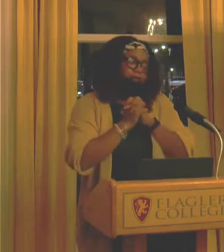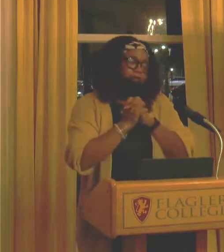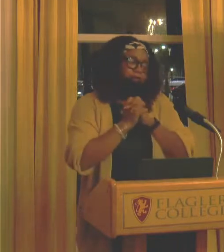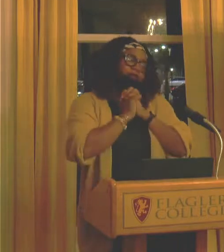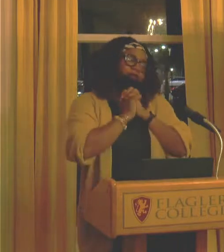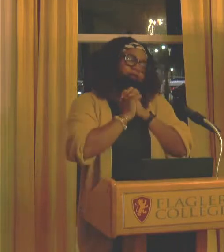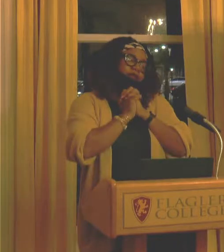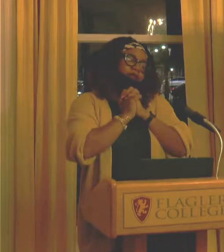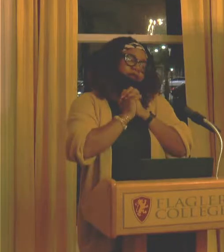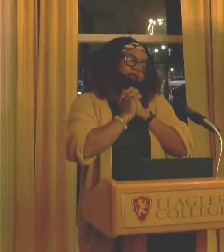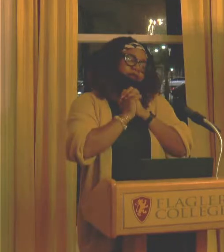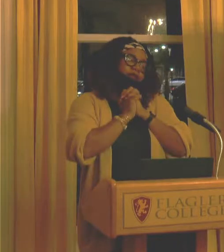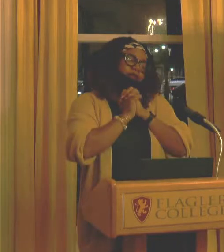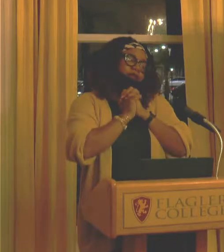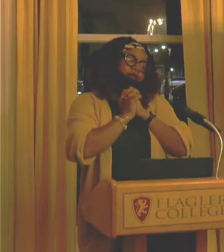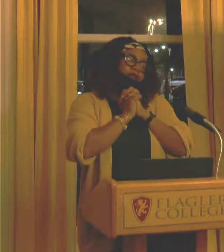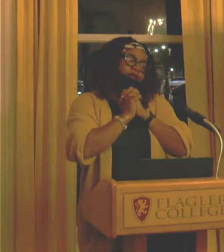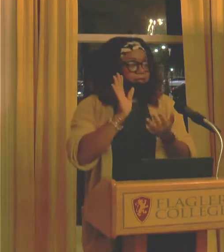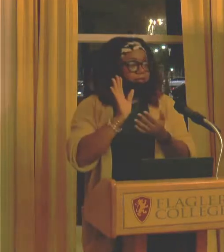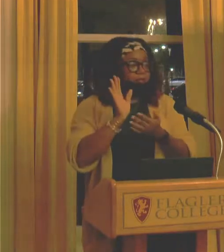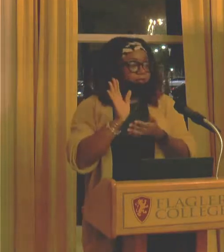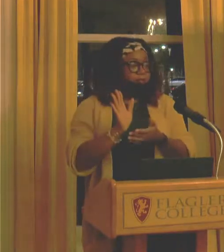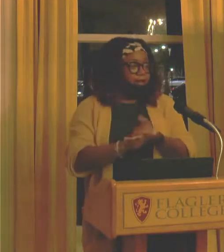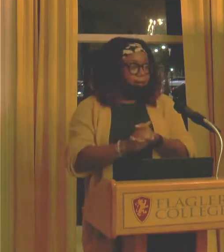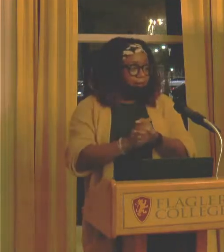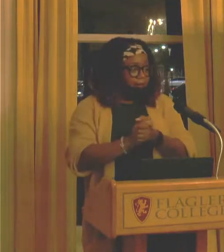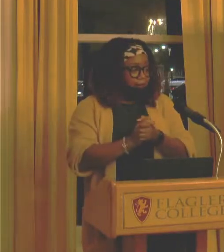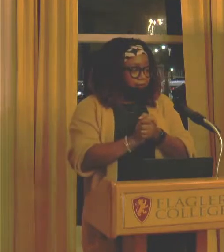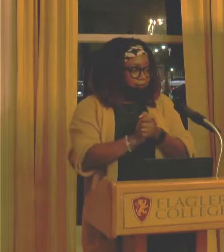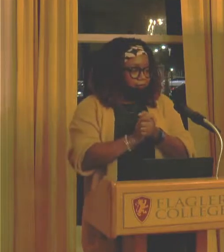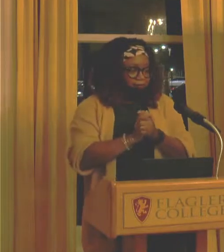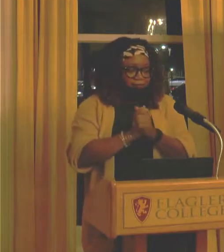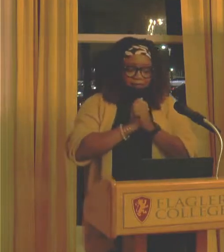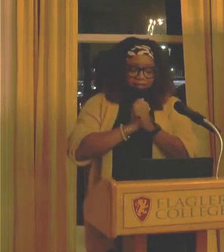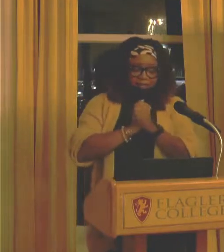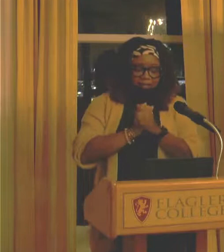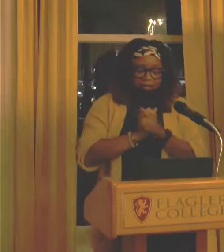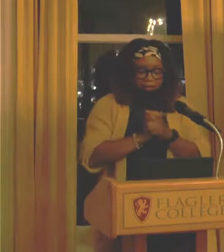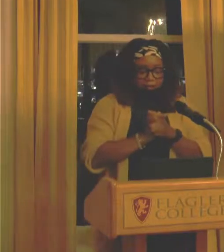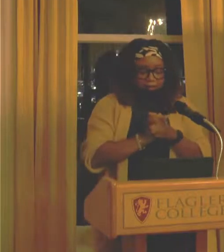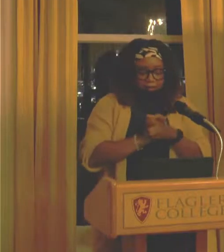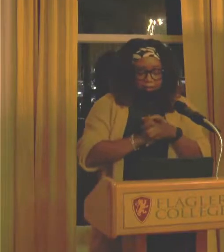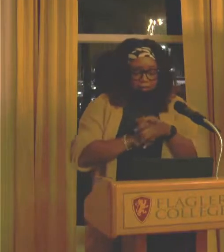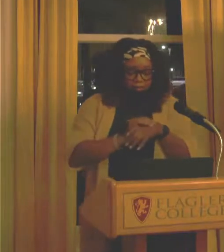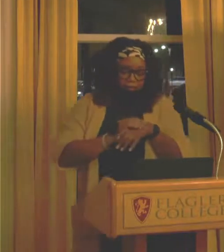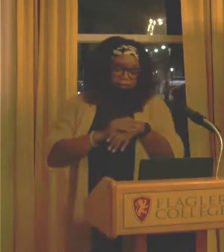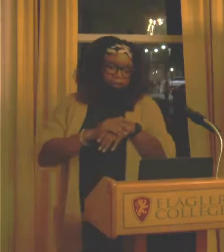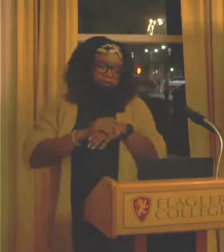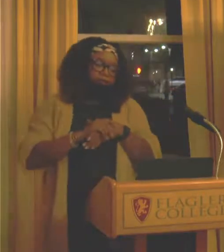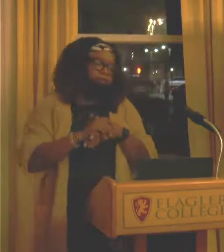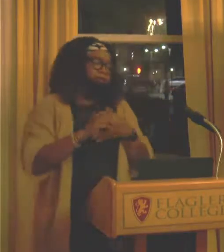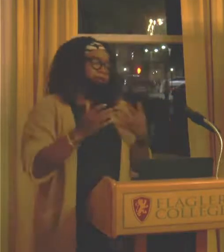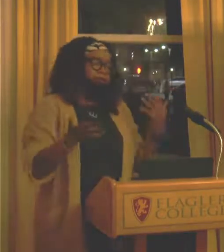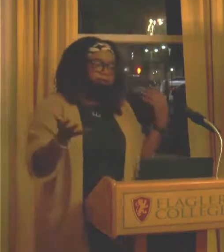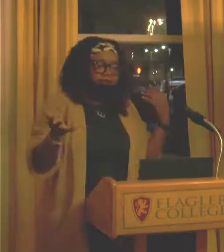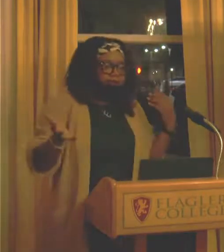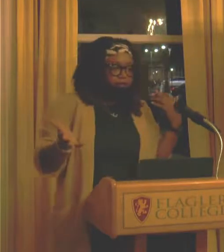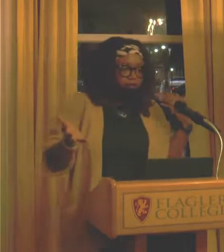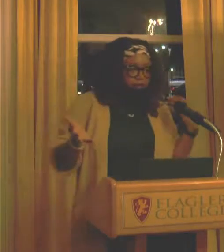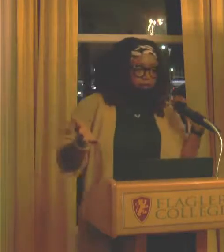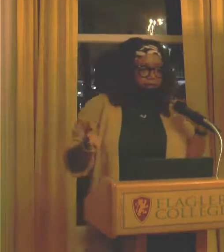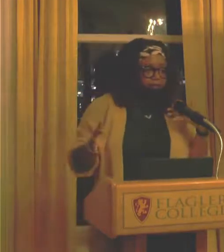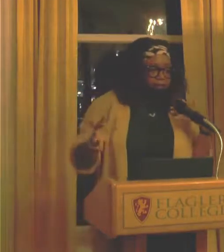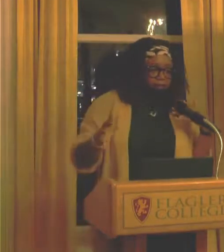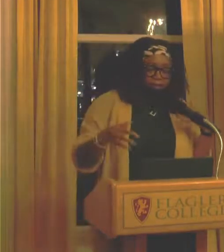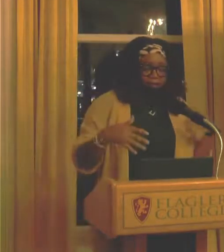we make beautiful artwork, but sometimes struggle to write about it. So, what I did was just create something like a template service